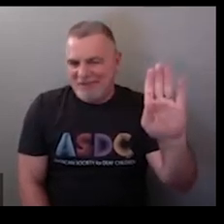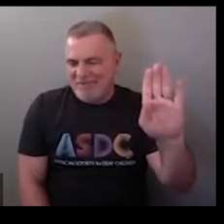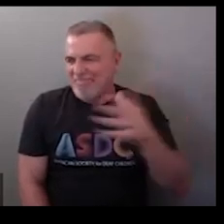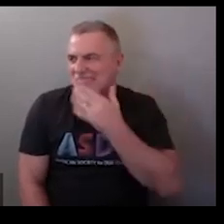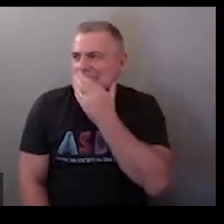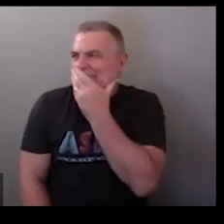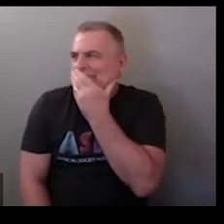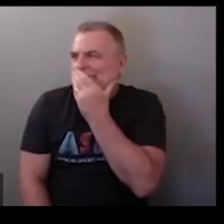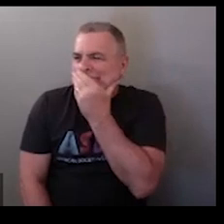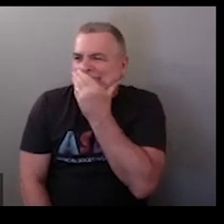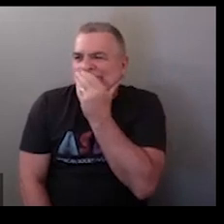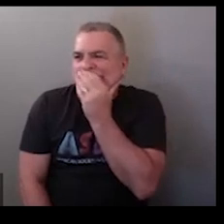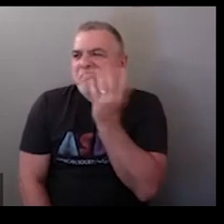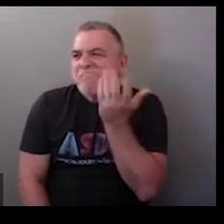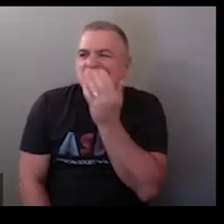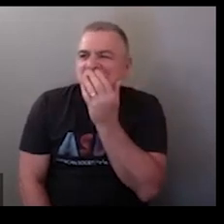lab lab